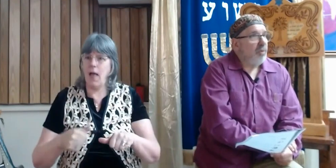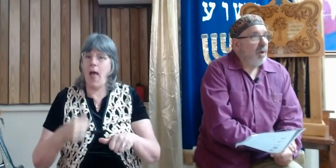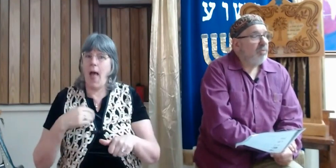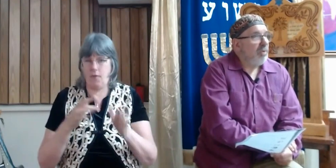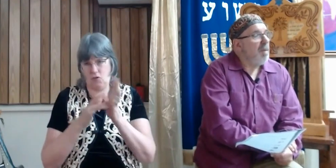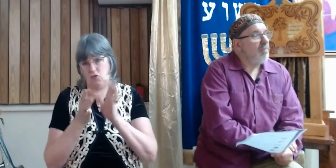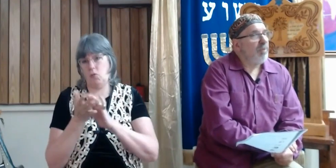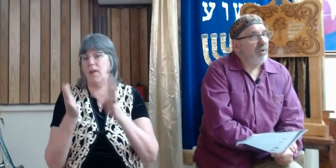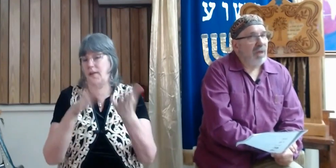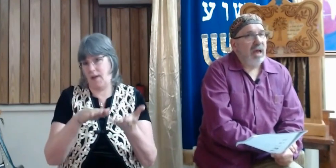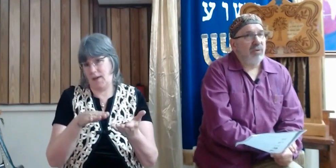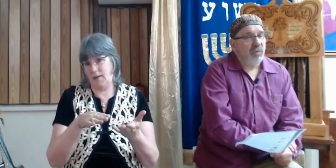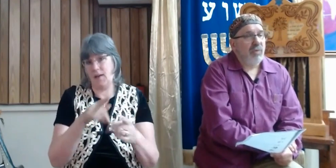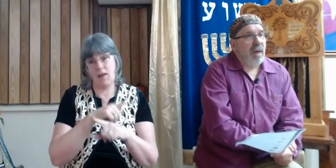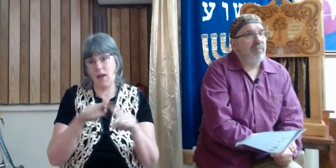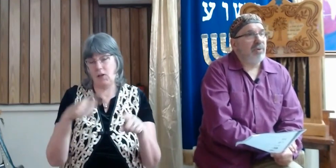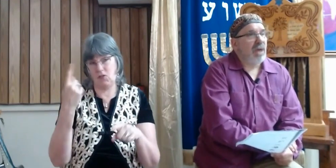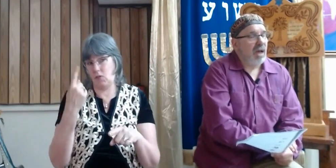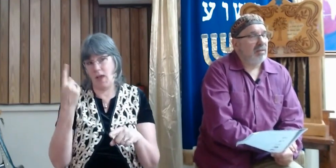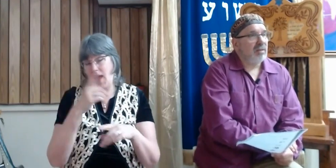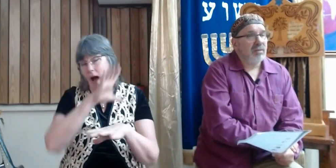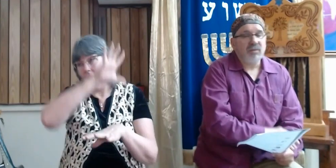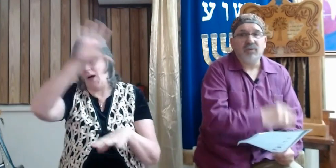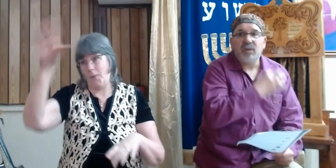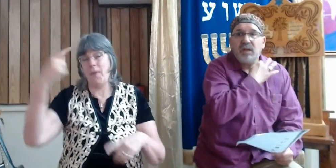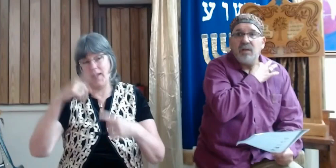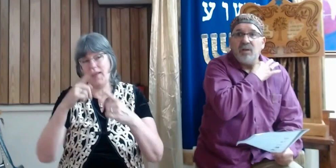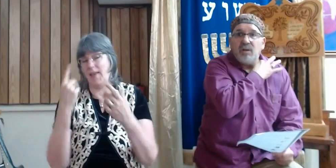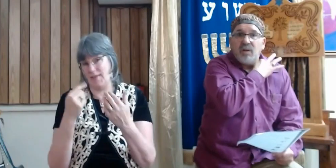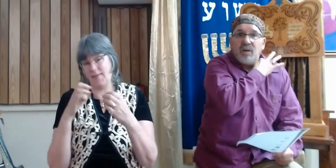And when we remember that, we remember that,